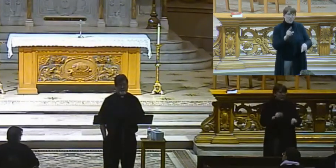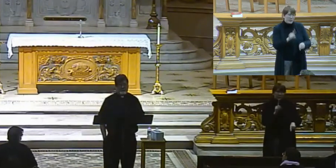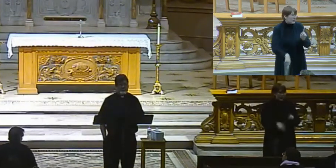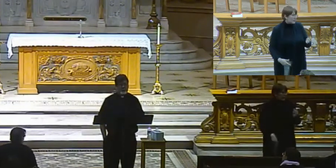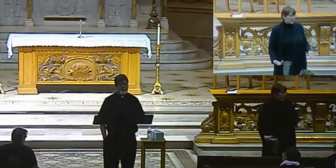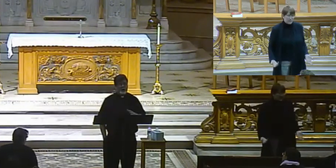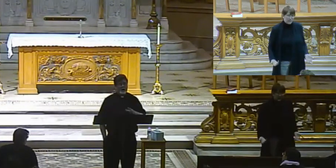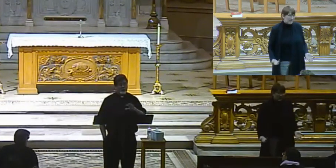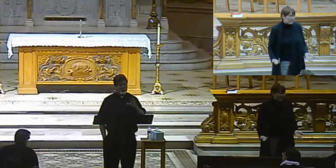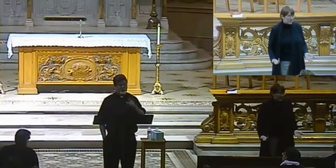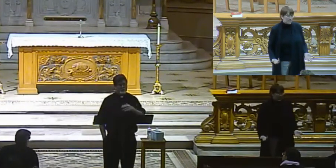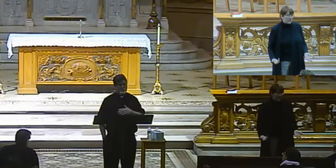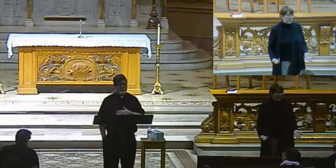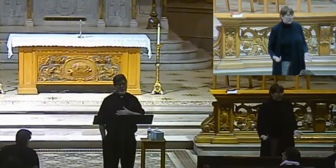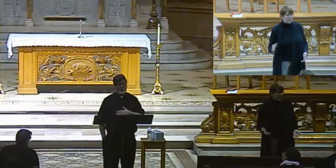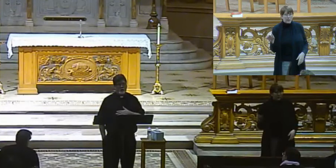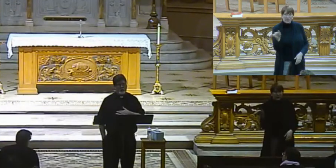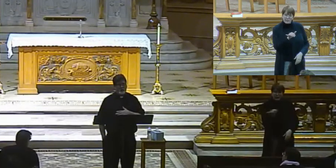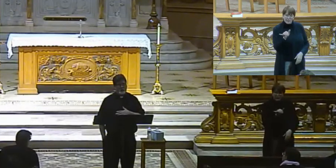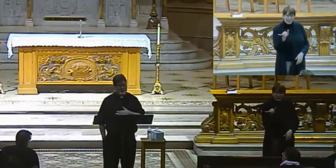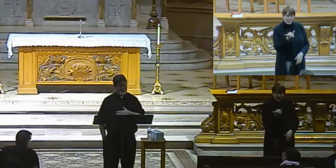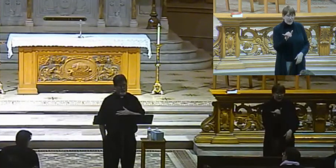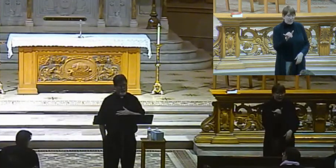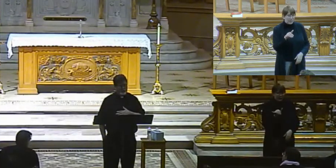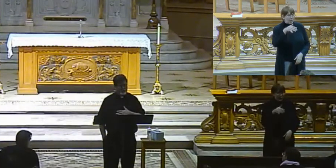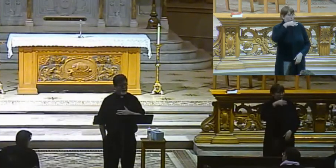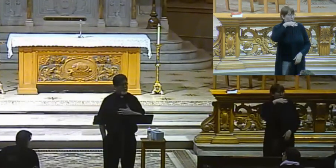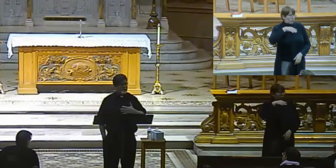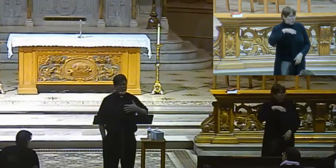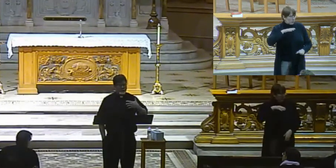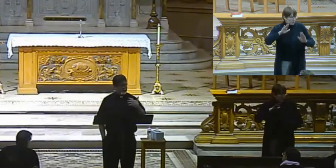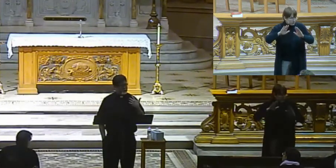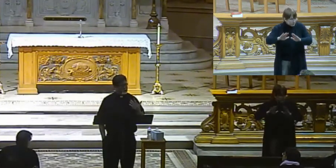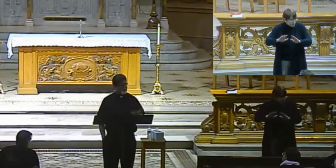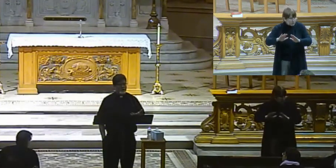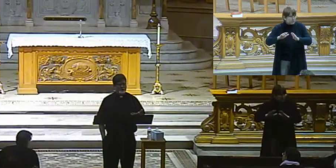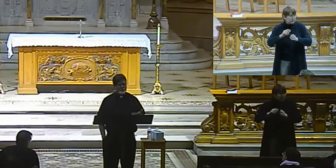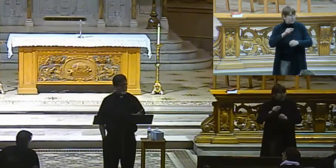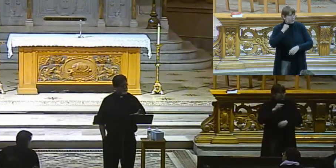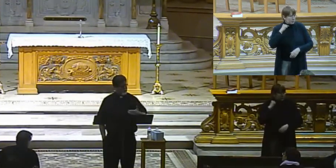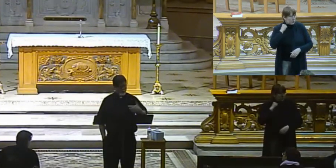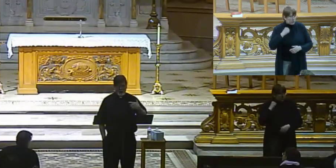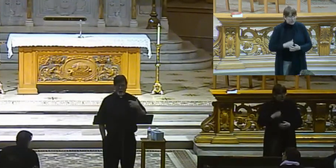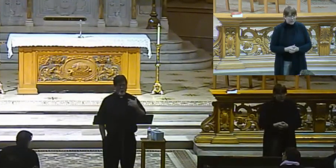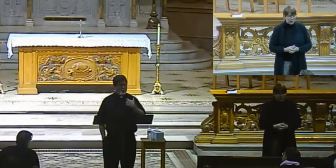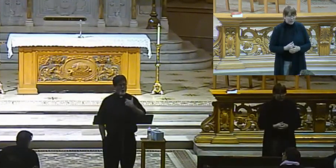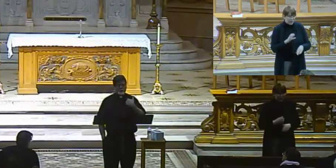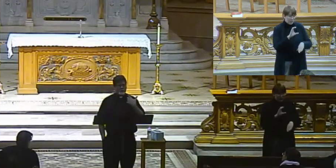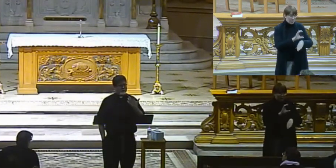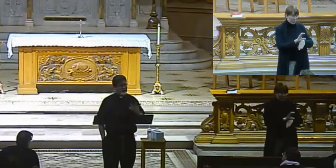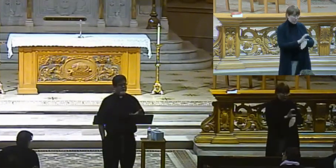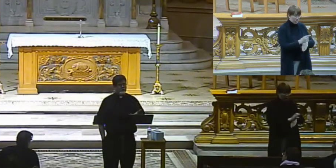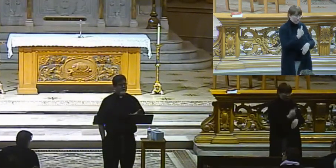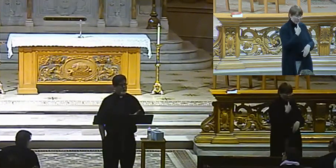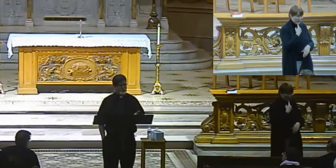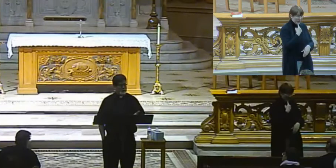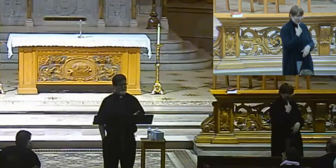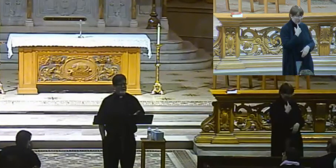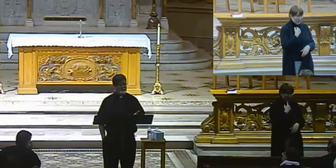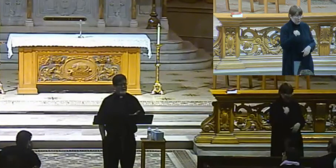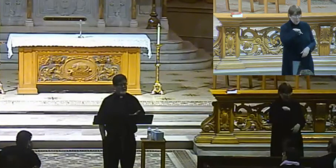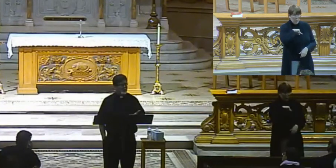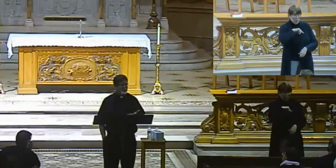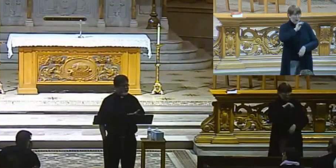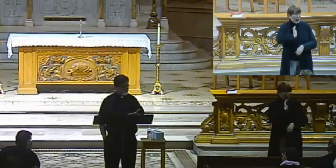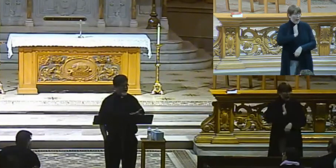somebody who got very upset on the issue of ordaining women. All right? The church says we don't have the authority